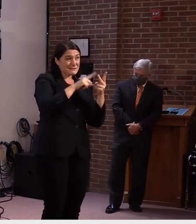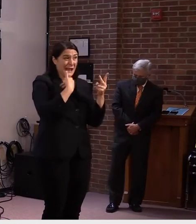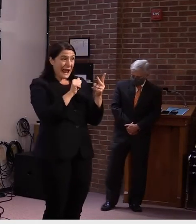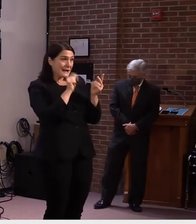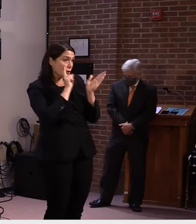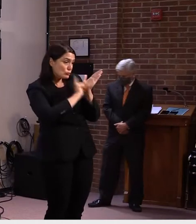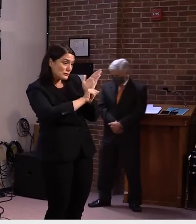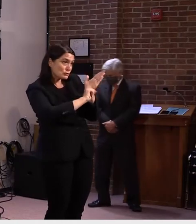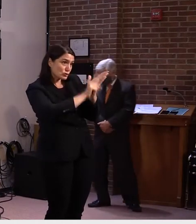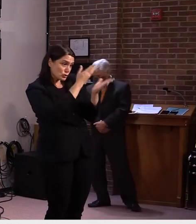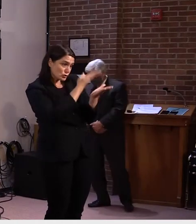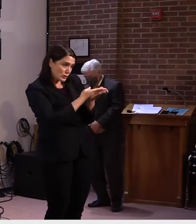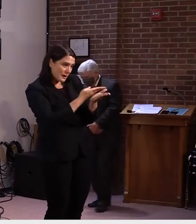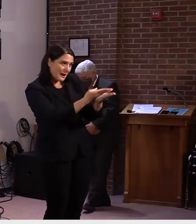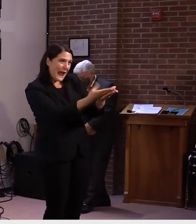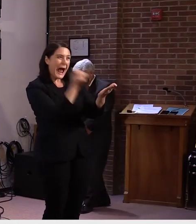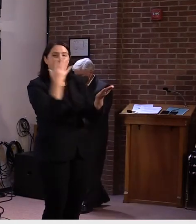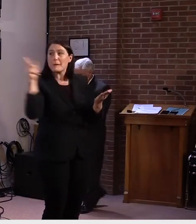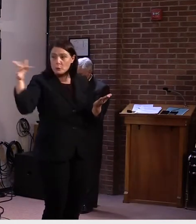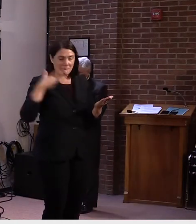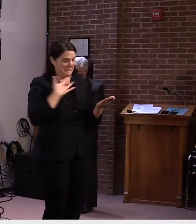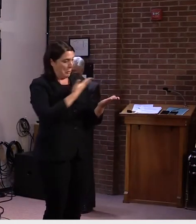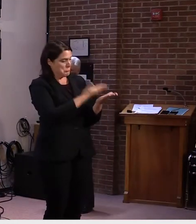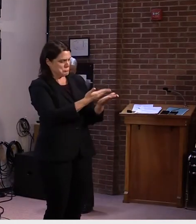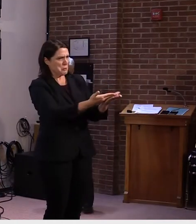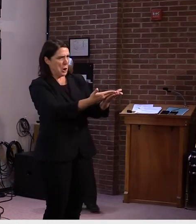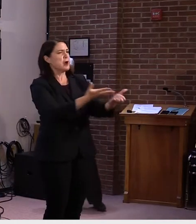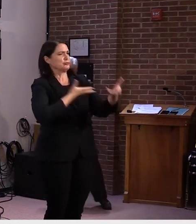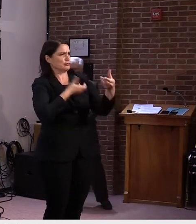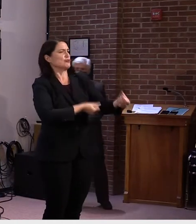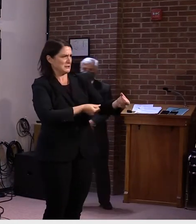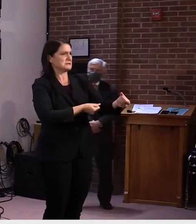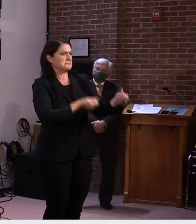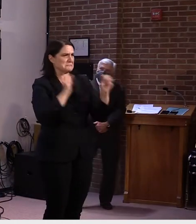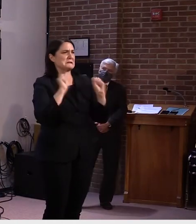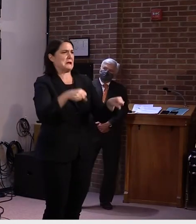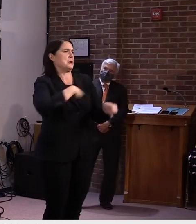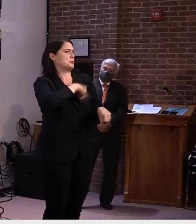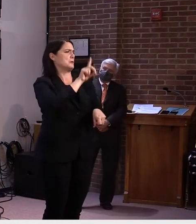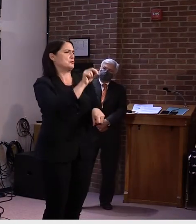studies do you need to see before actually introducing it as a possibility?